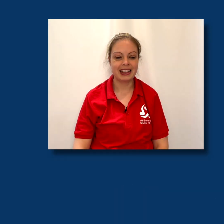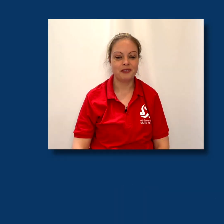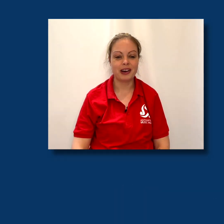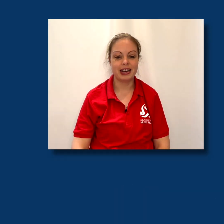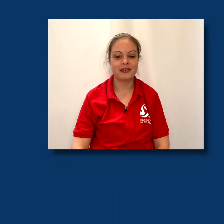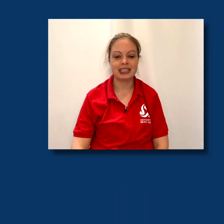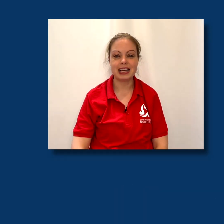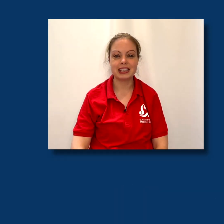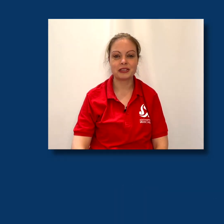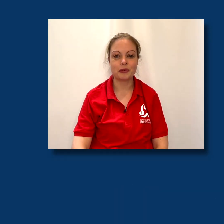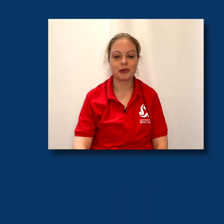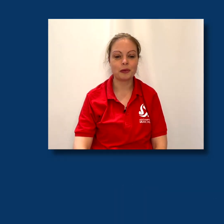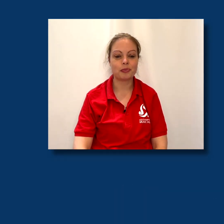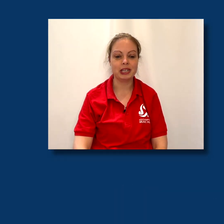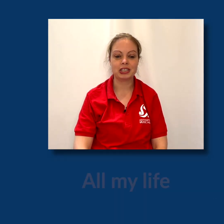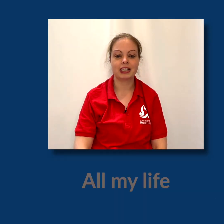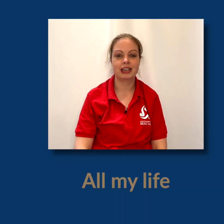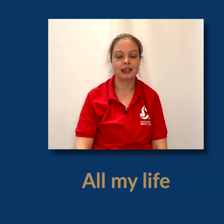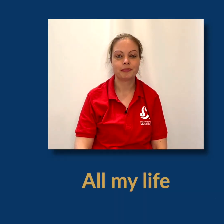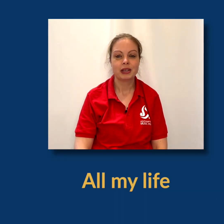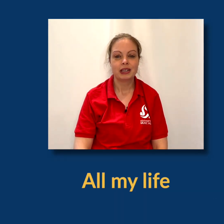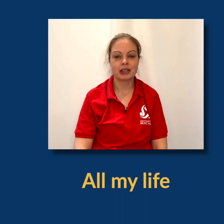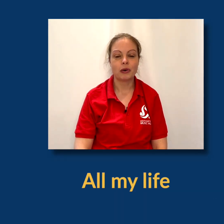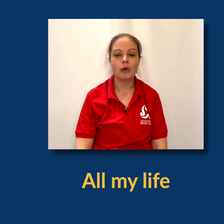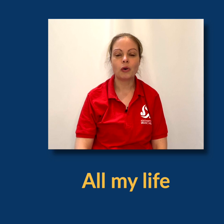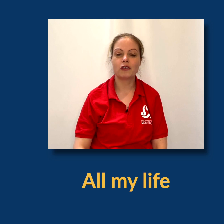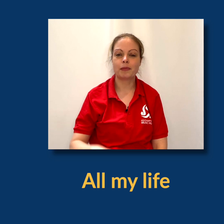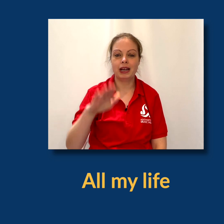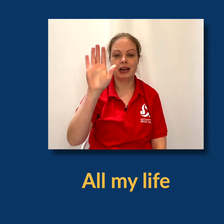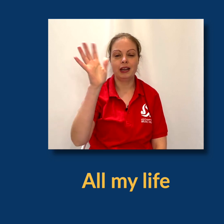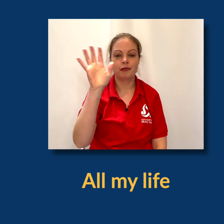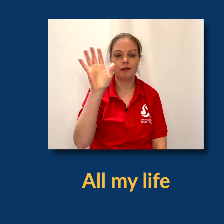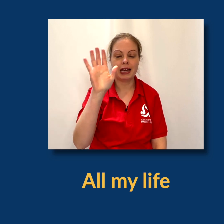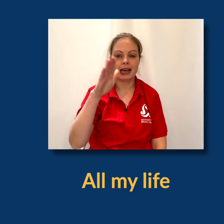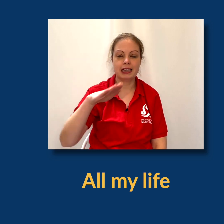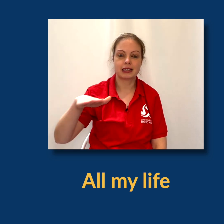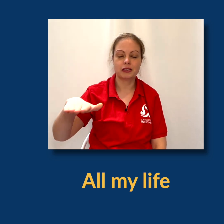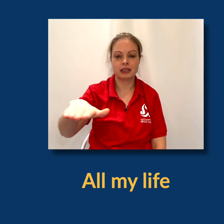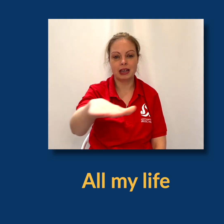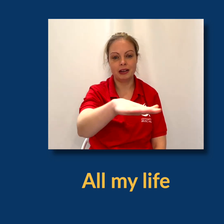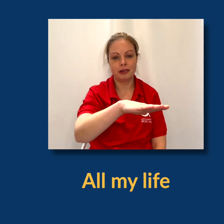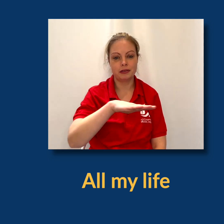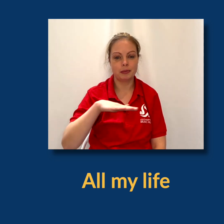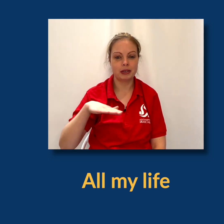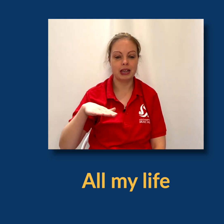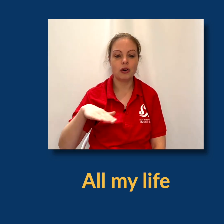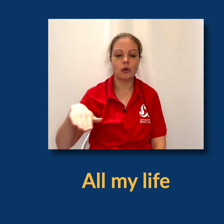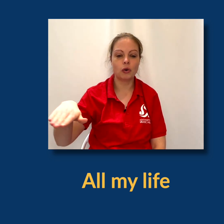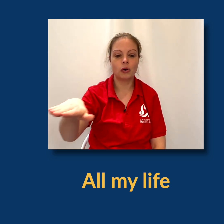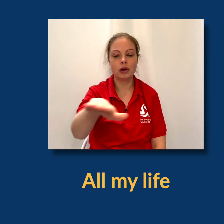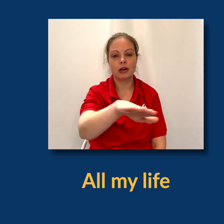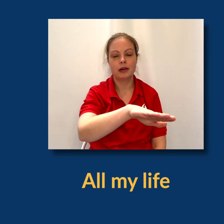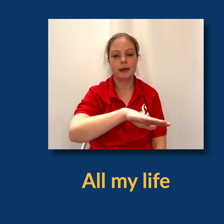Okay, and then finally, right at the end of the song, we've got the bridge to learn. So all of my life, flat hand's going to do a circle in front of your body,